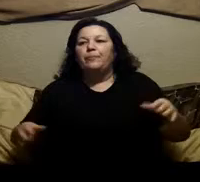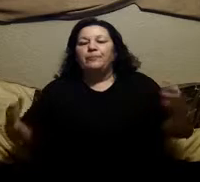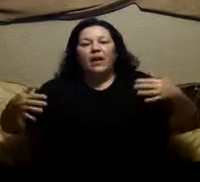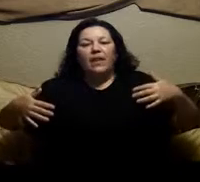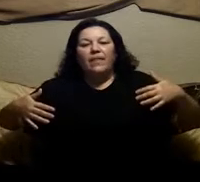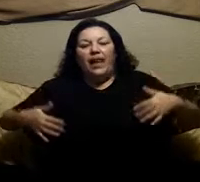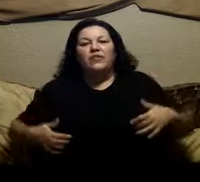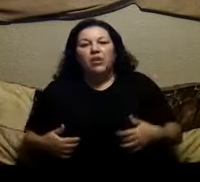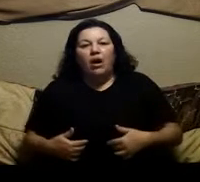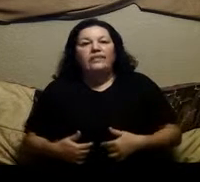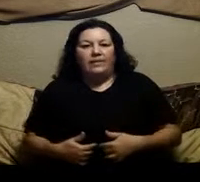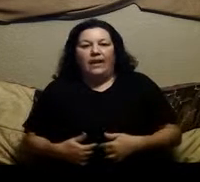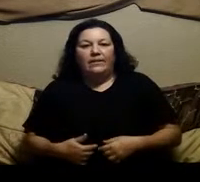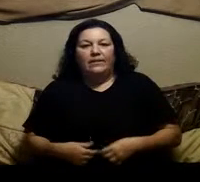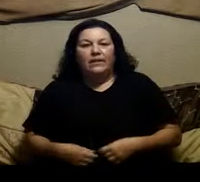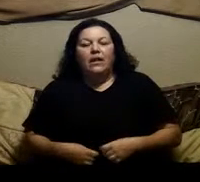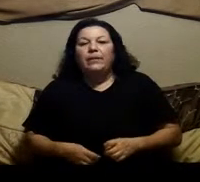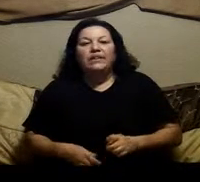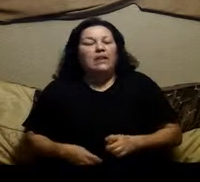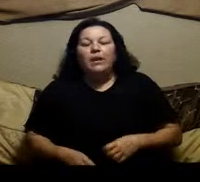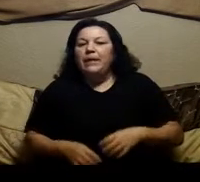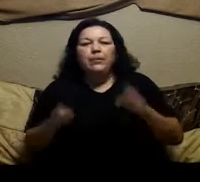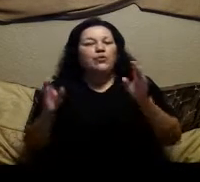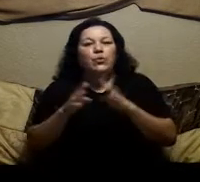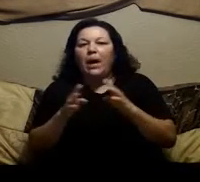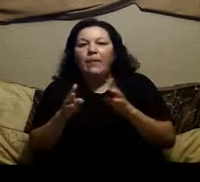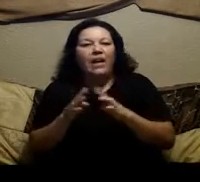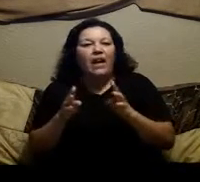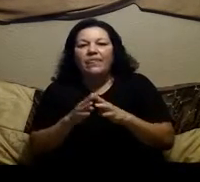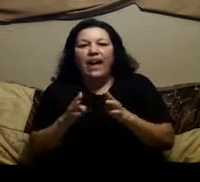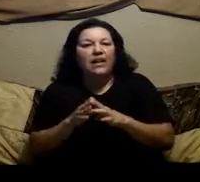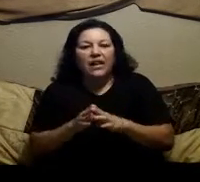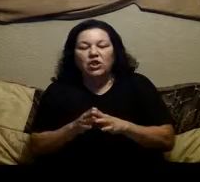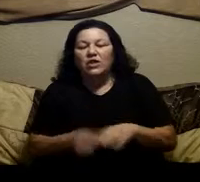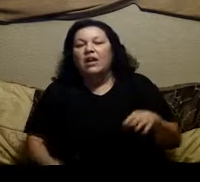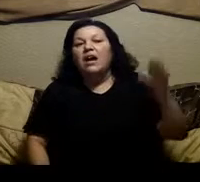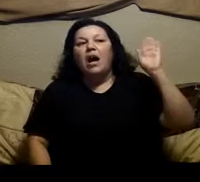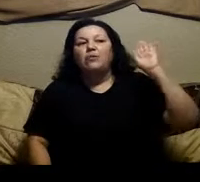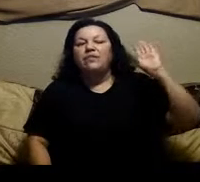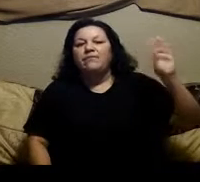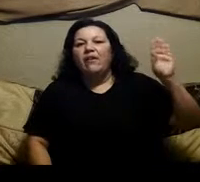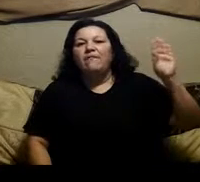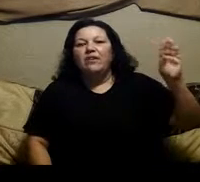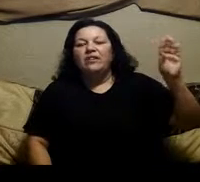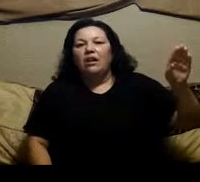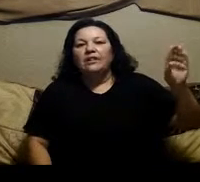that is causing that because a lot of people do not make that connection i was in a very very toxic